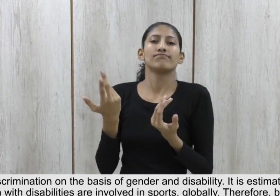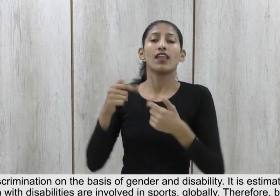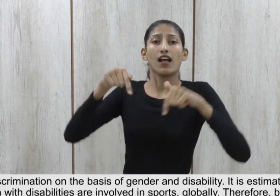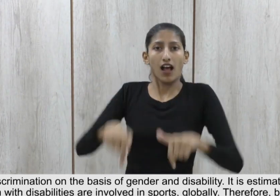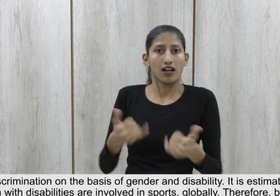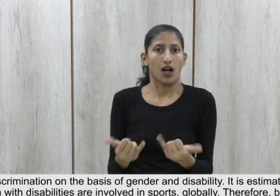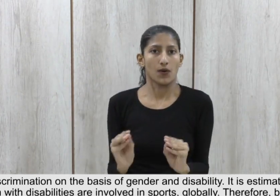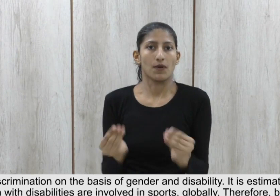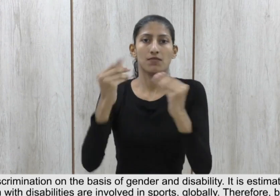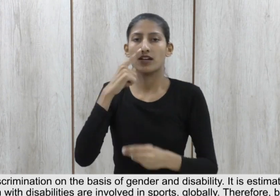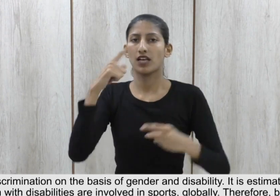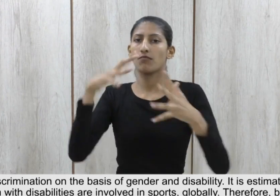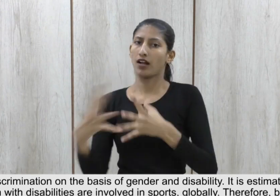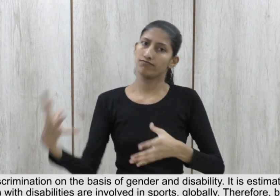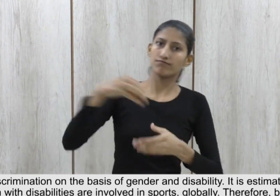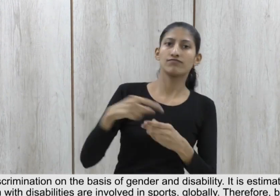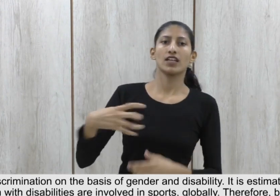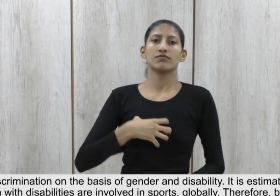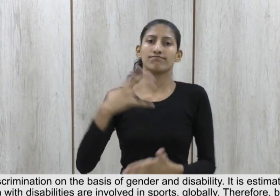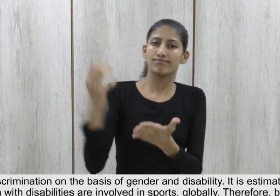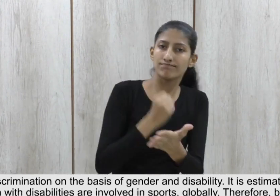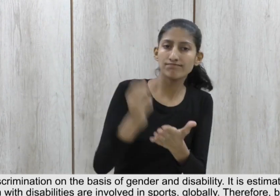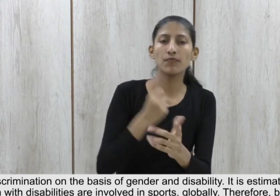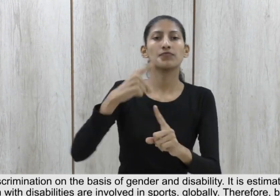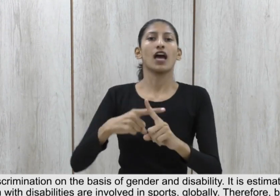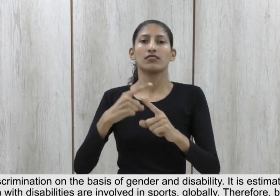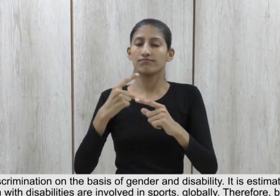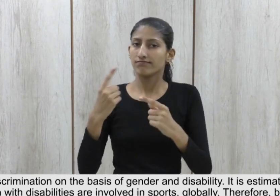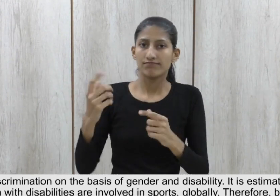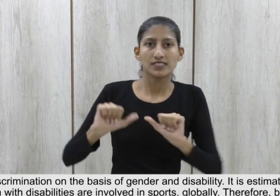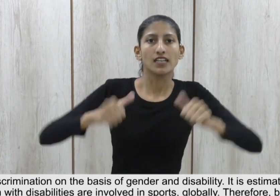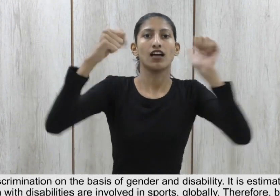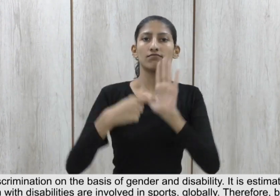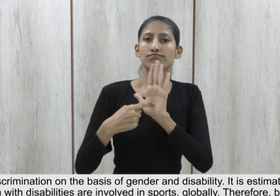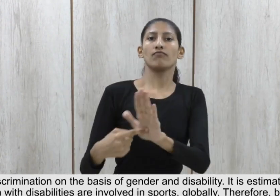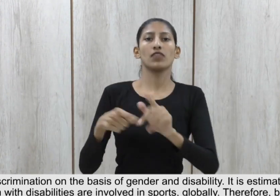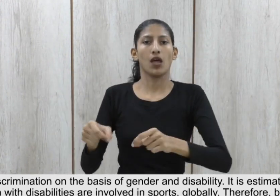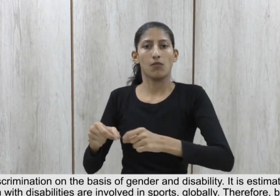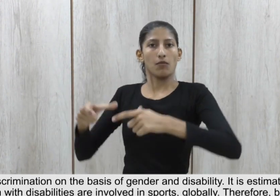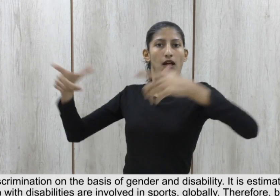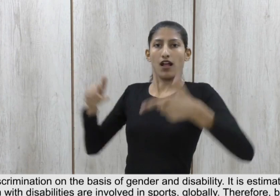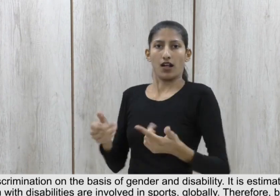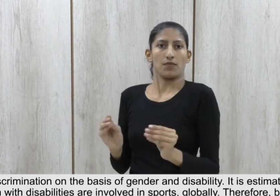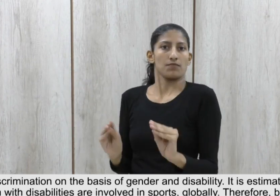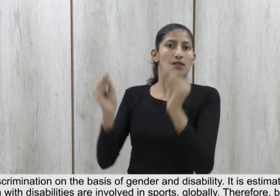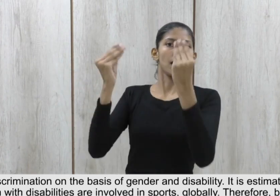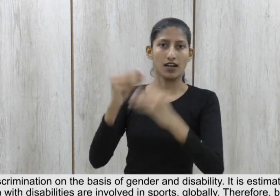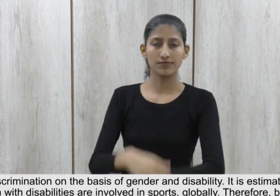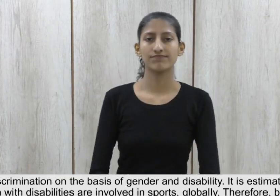discrimination on the basis of gender and disability It is estimated that only 7% of women